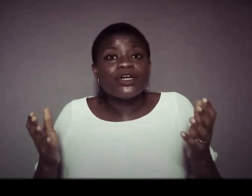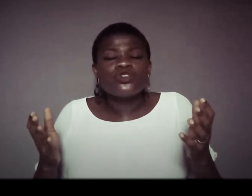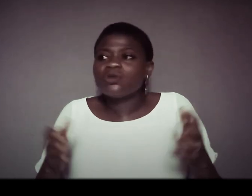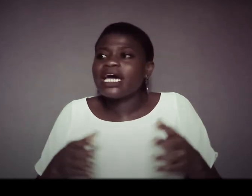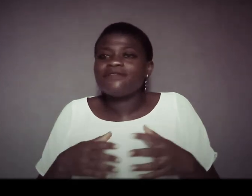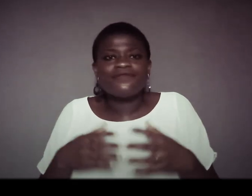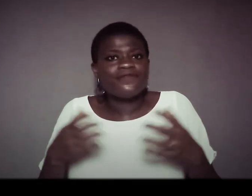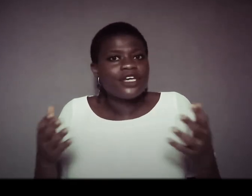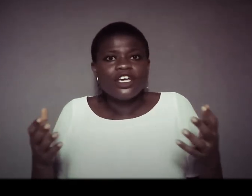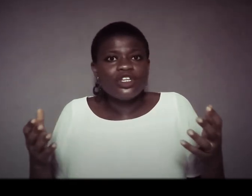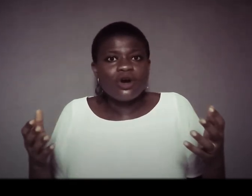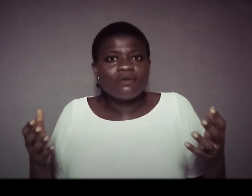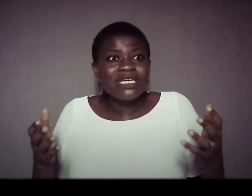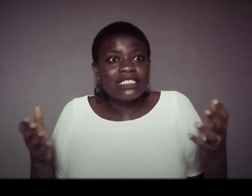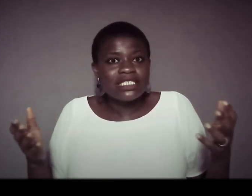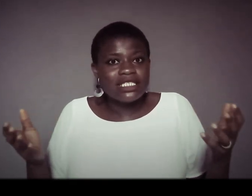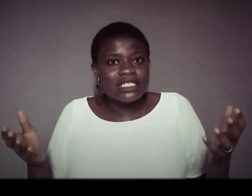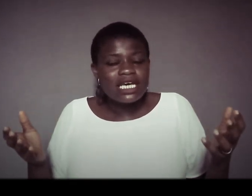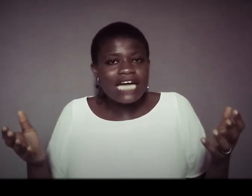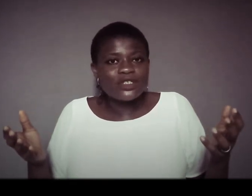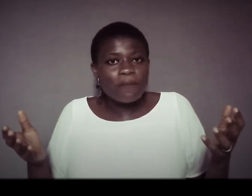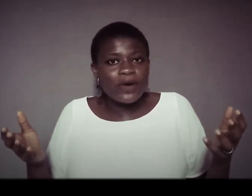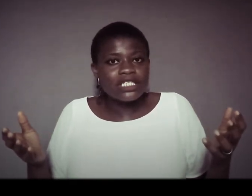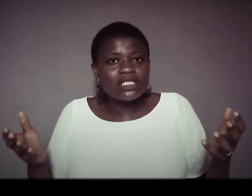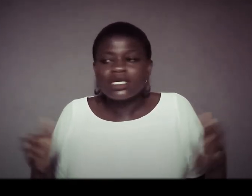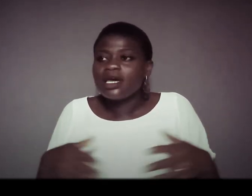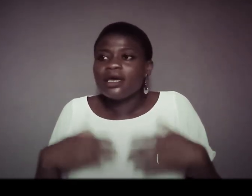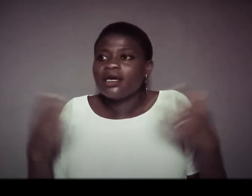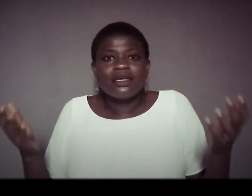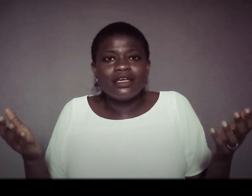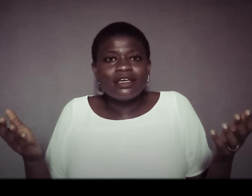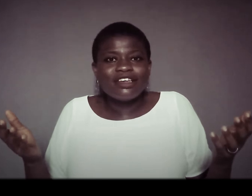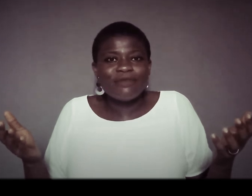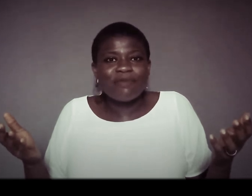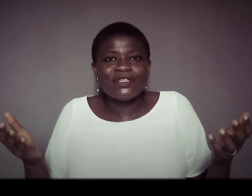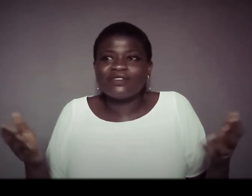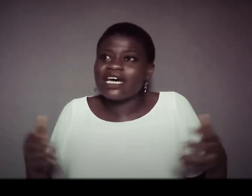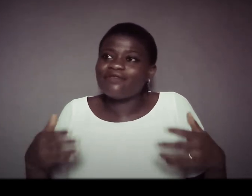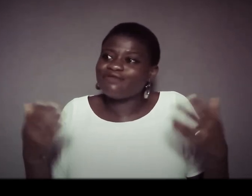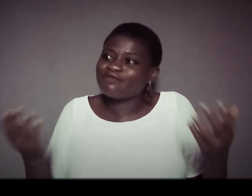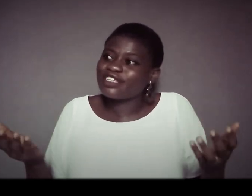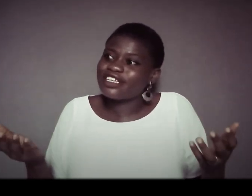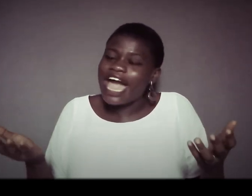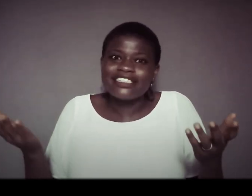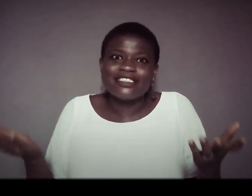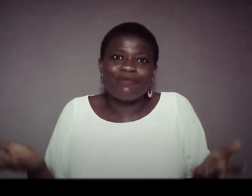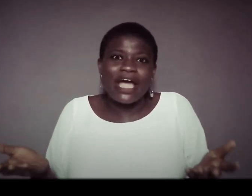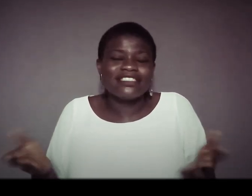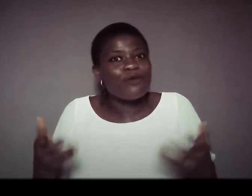point would have you know missed it at some point maybe they would have hiked the price and